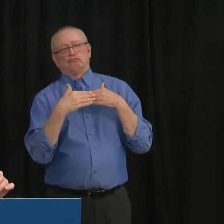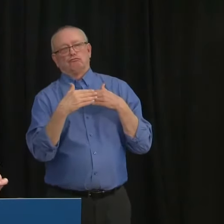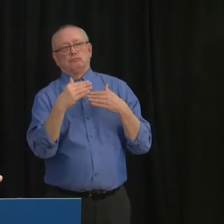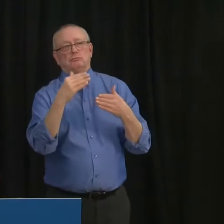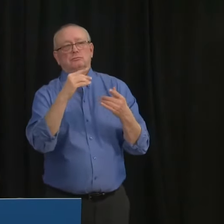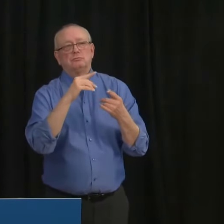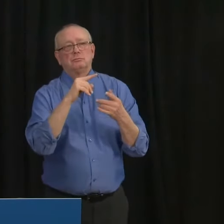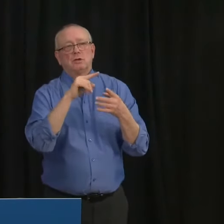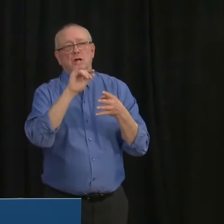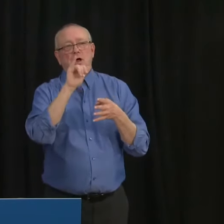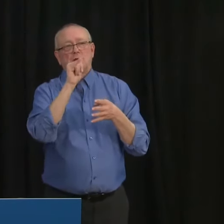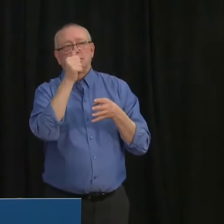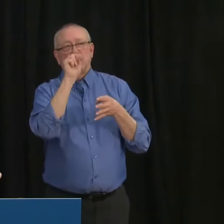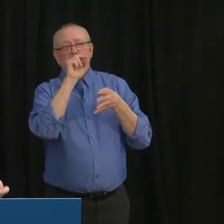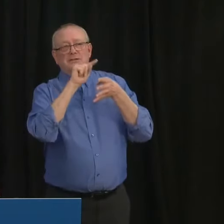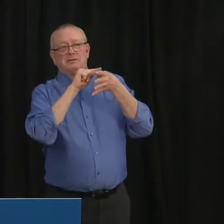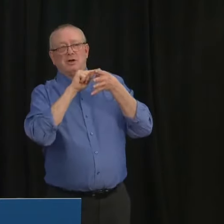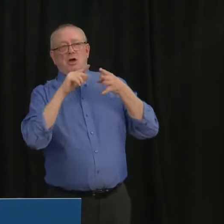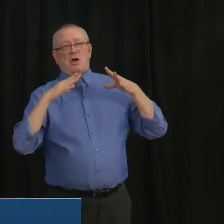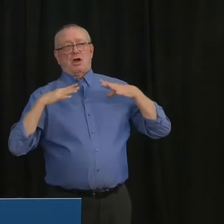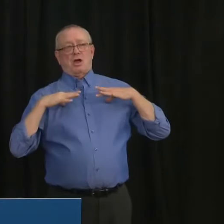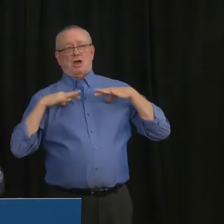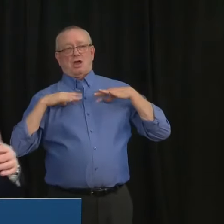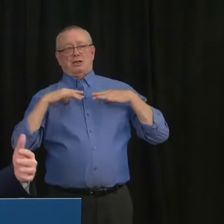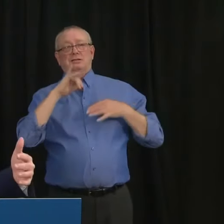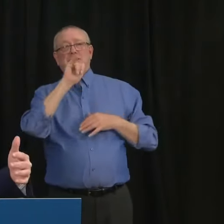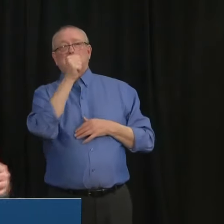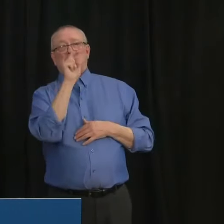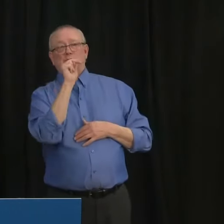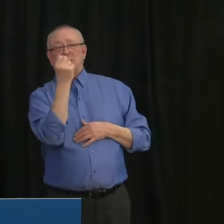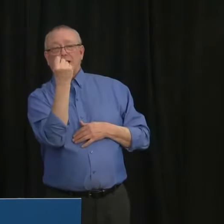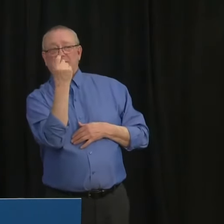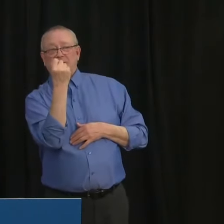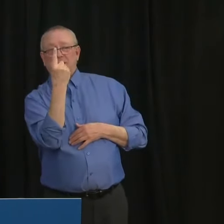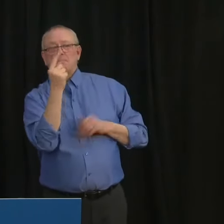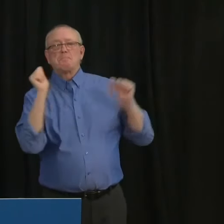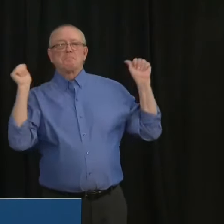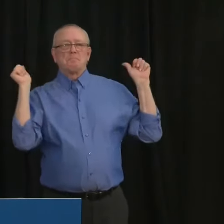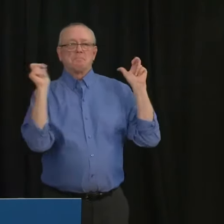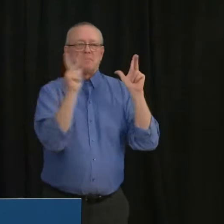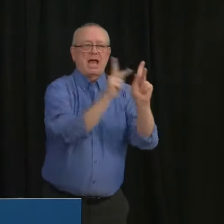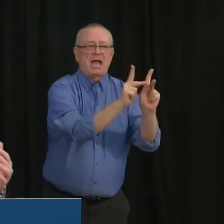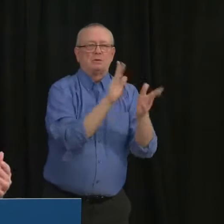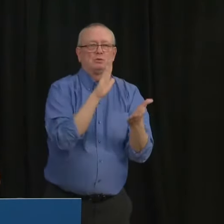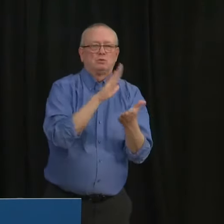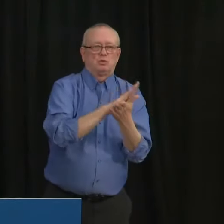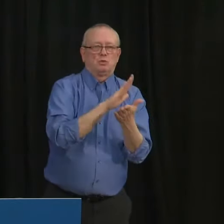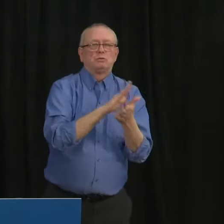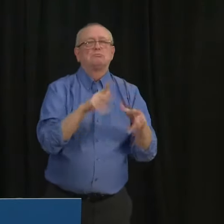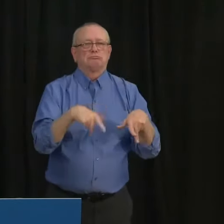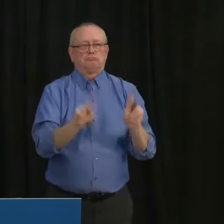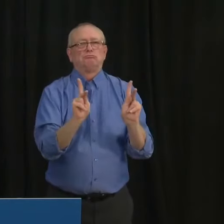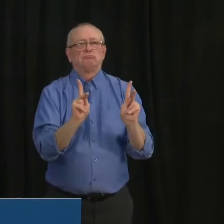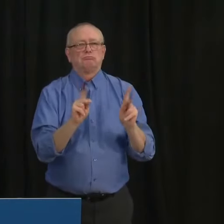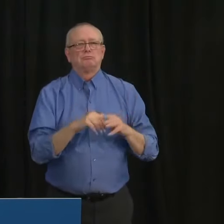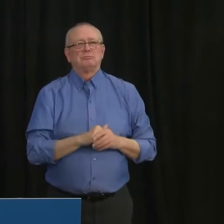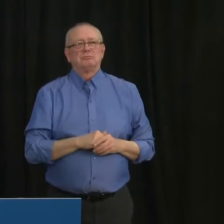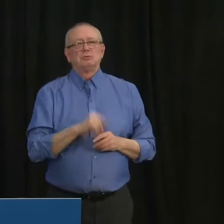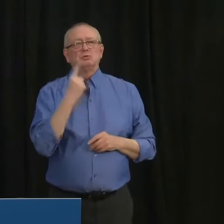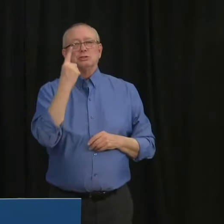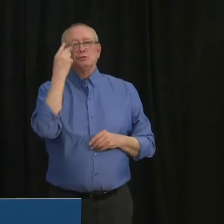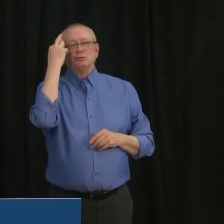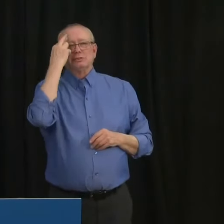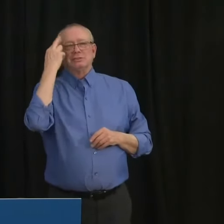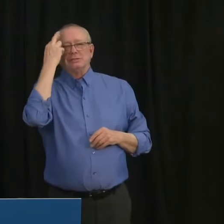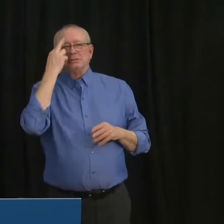holiday until January the 11th to allow kids who have been around family for example and perhaps friends